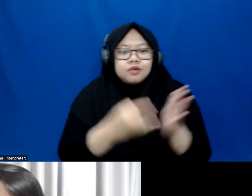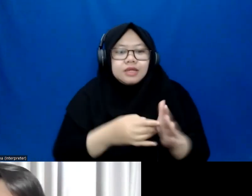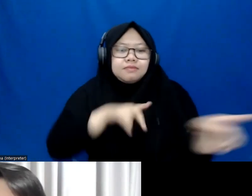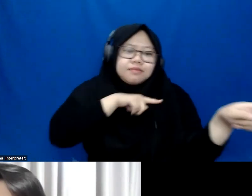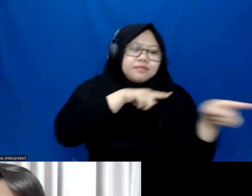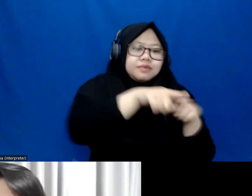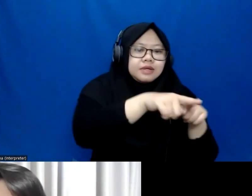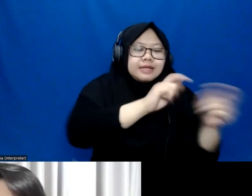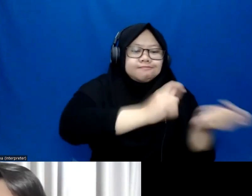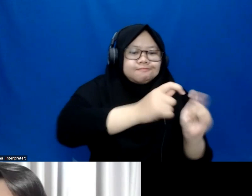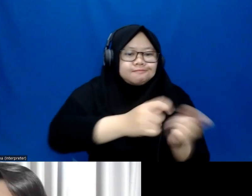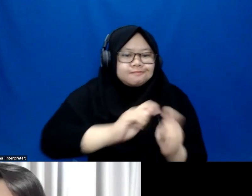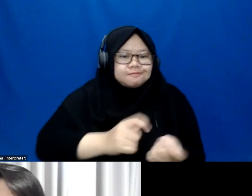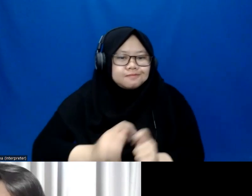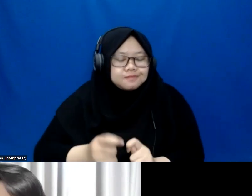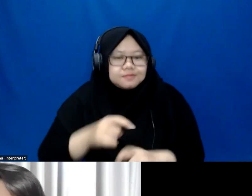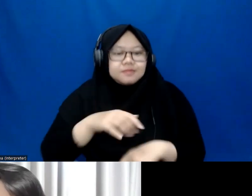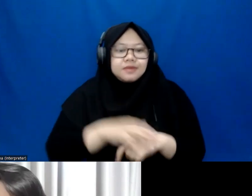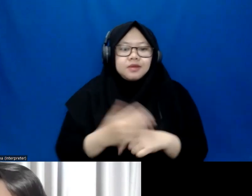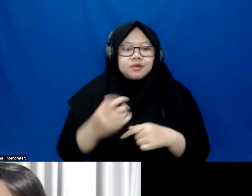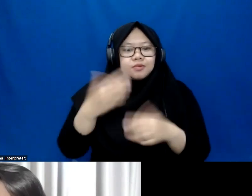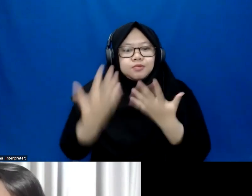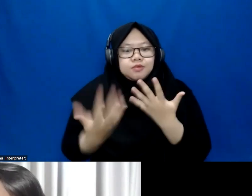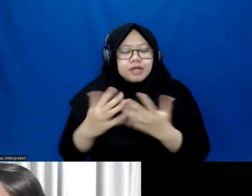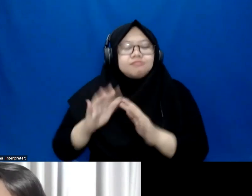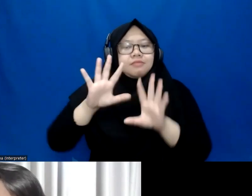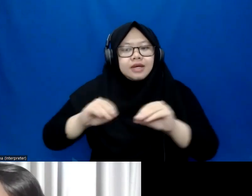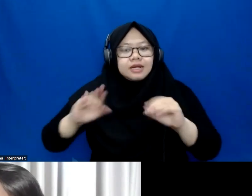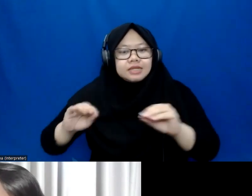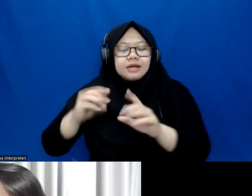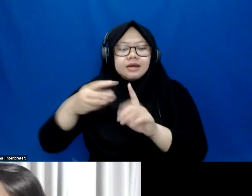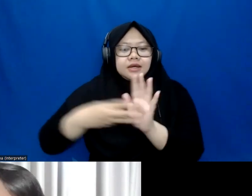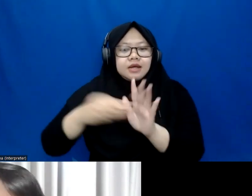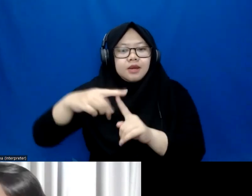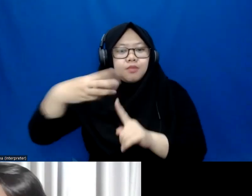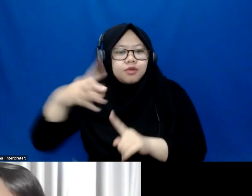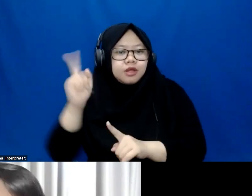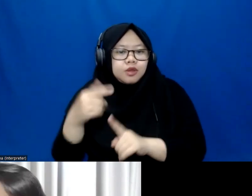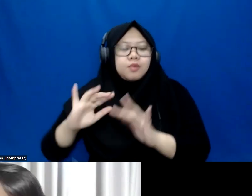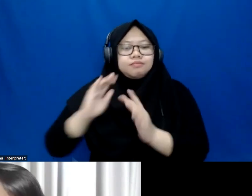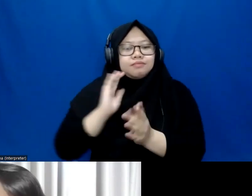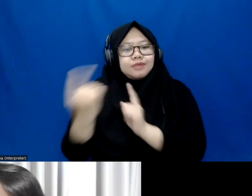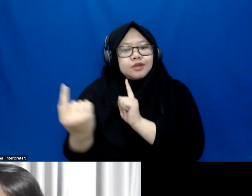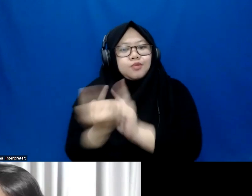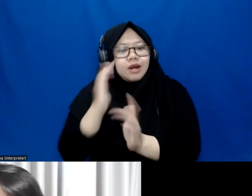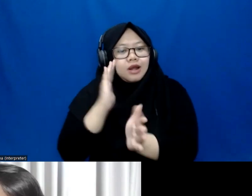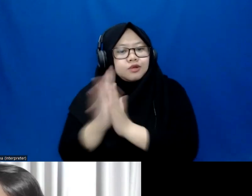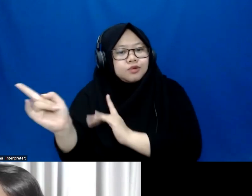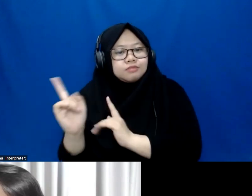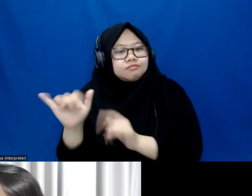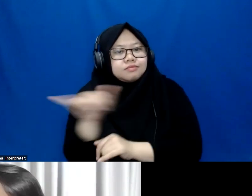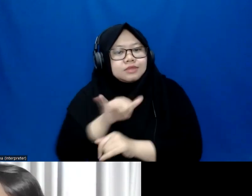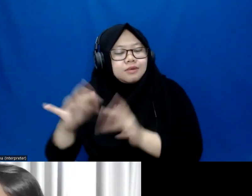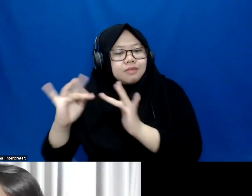transition to widespread remote and hybrid working environment just like that we do right now. So what do you see